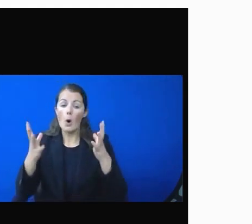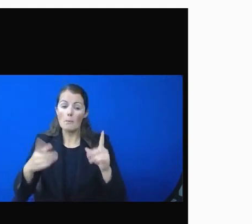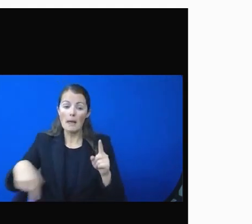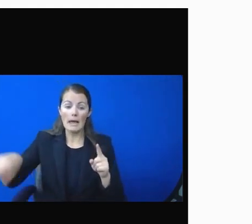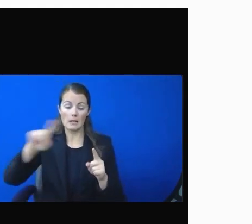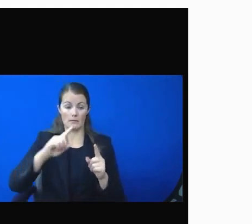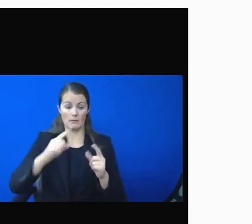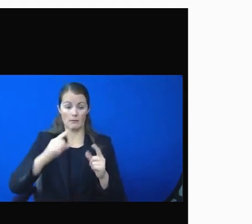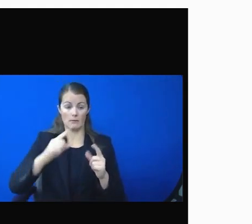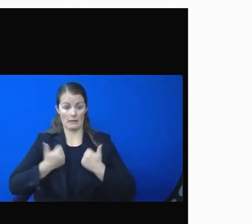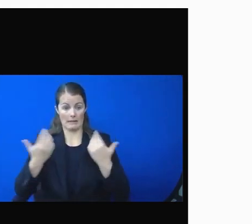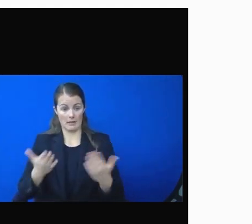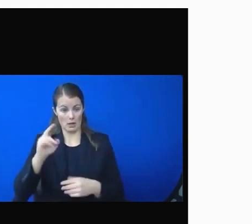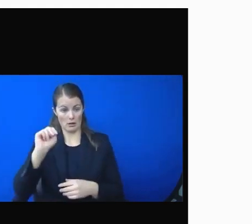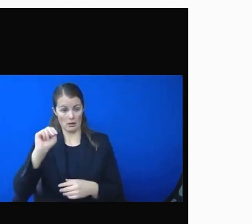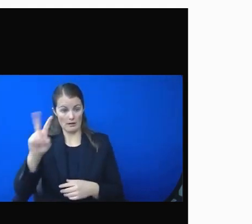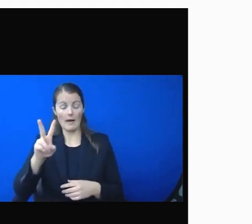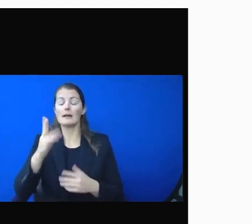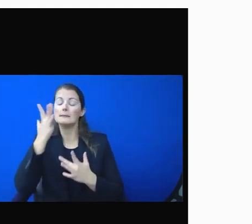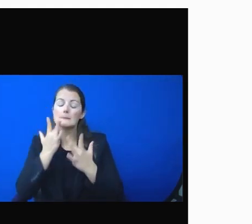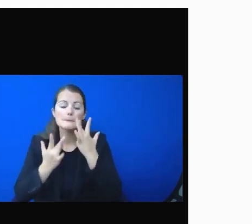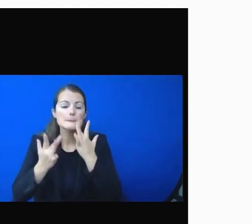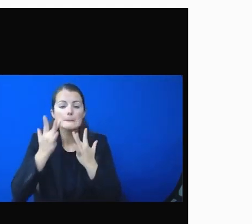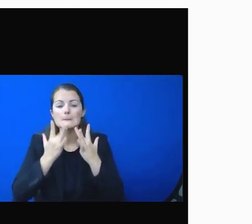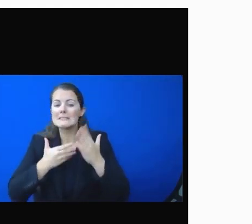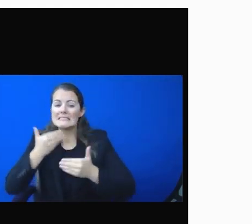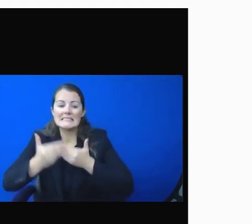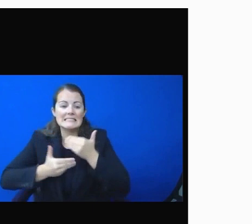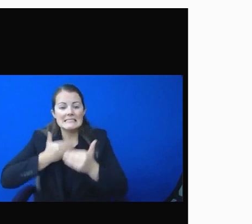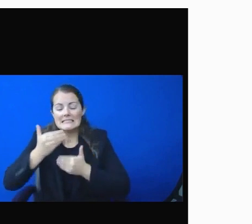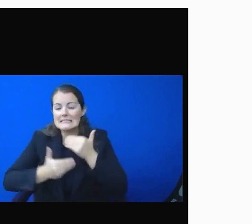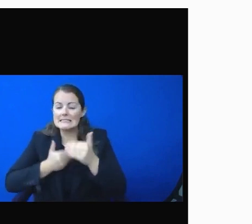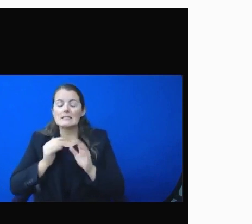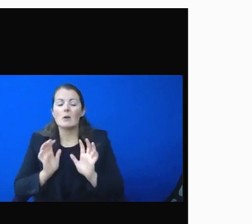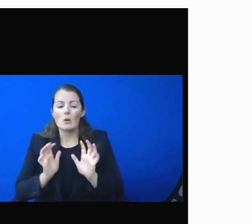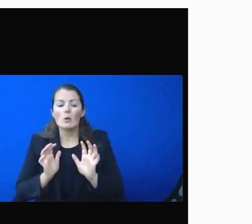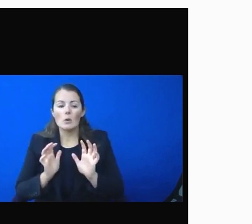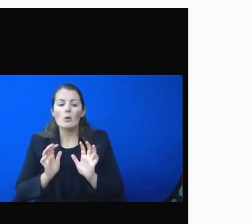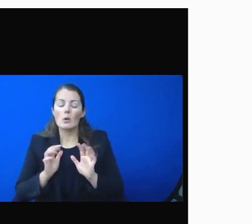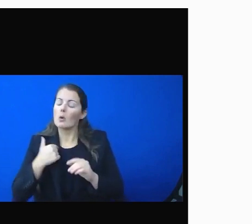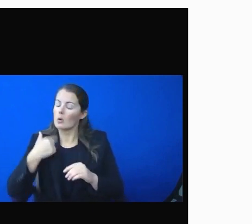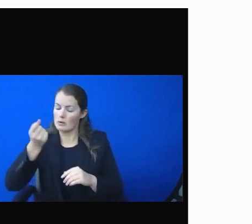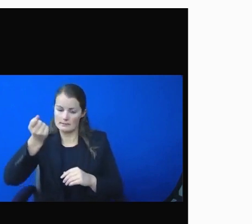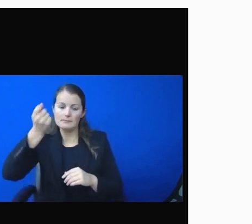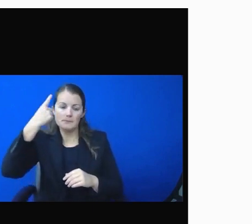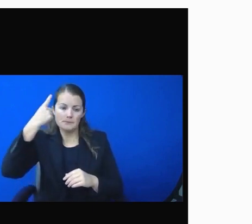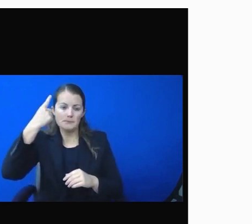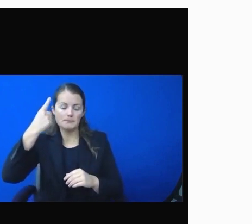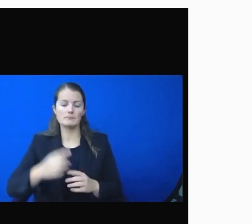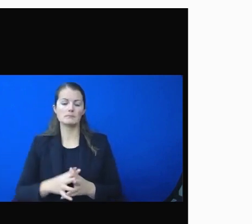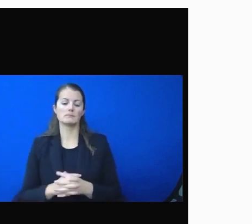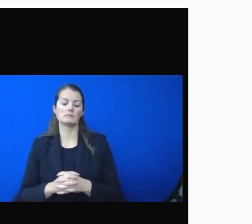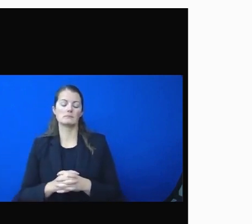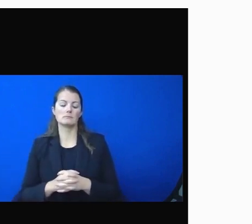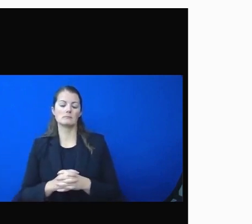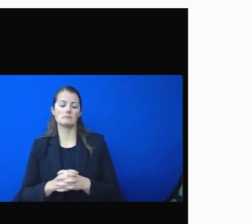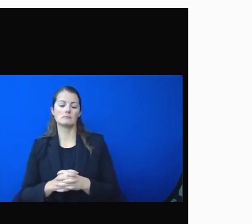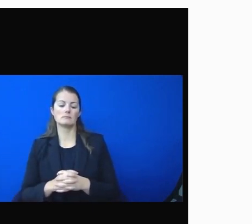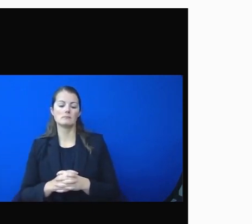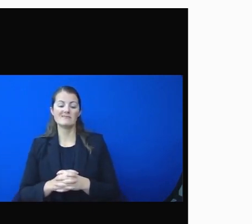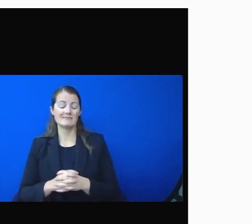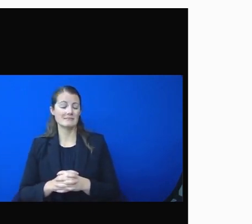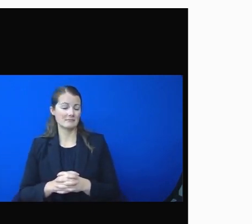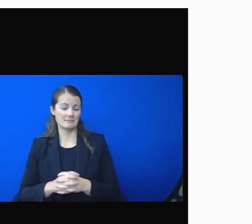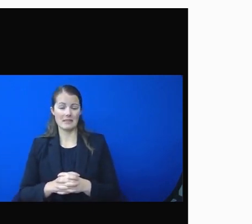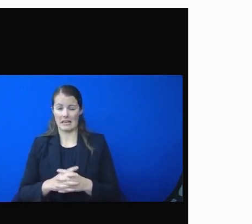state due to our economic structure. I want you to know that I see what you see. On one hand,